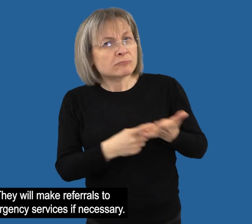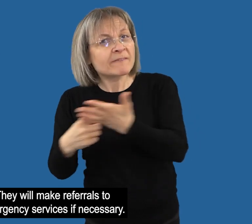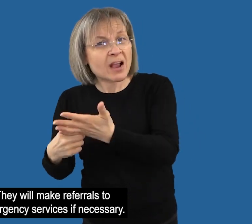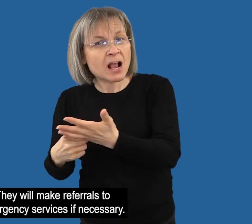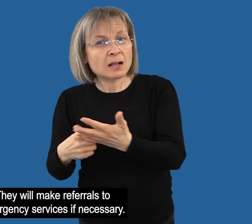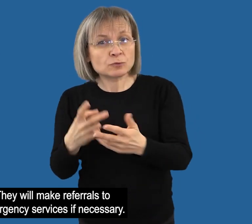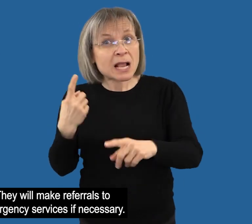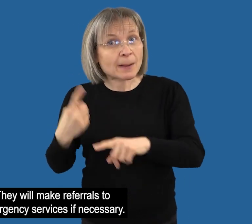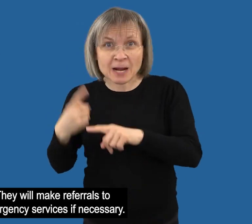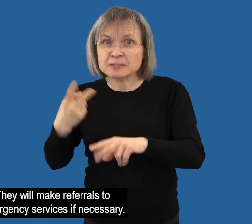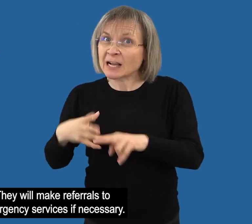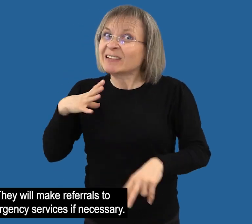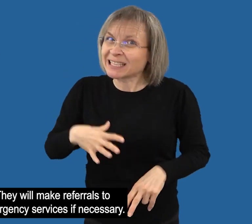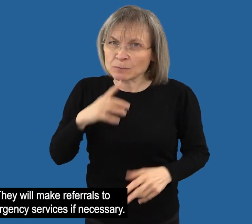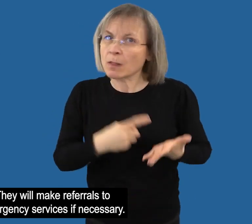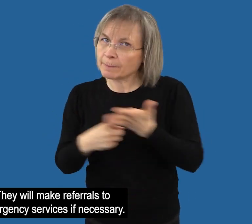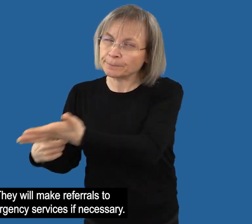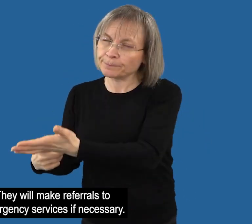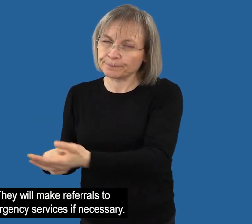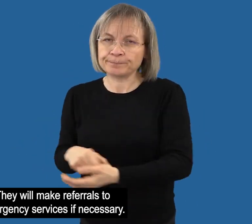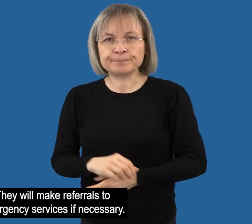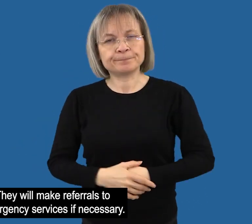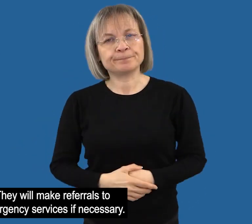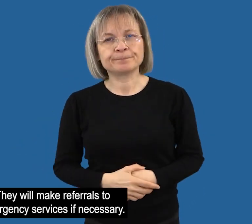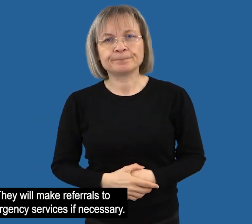They will make referrals to emergency services if necessary